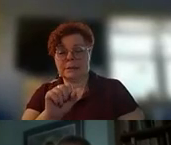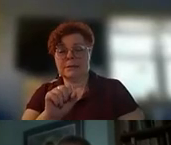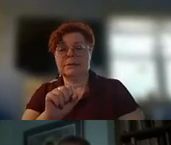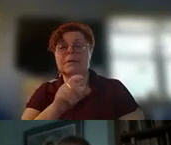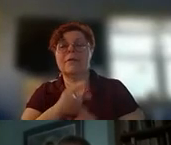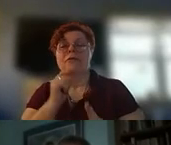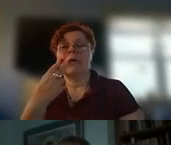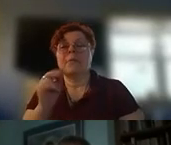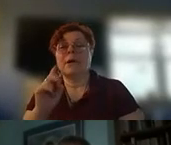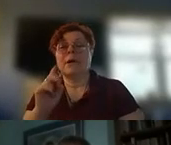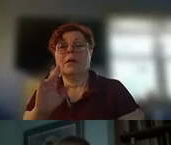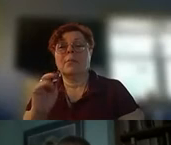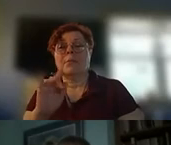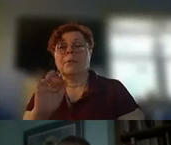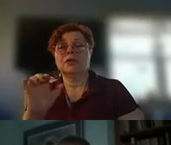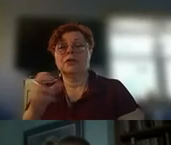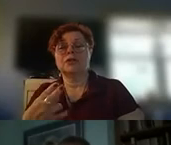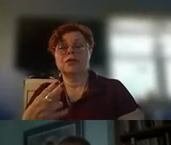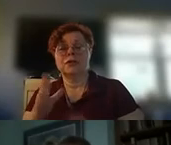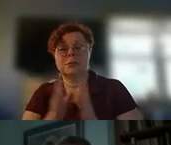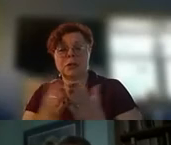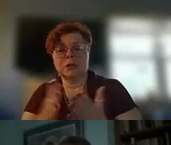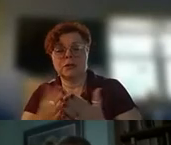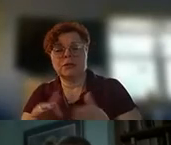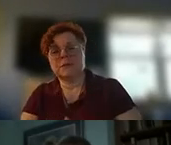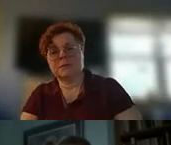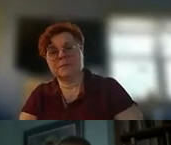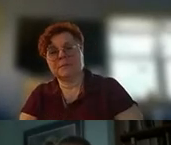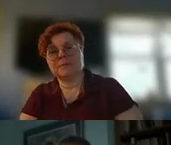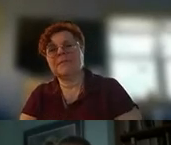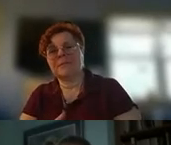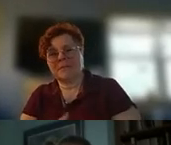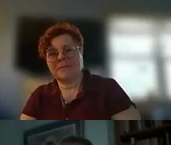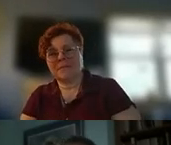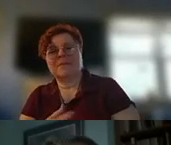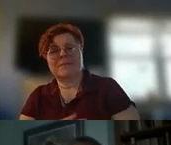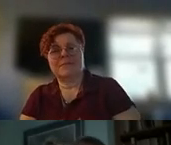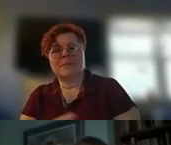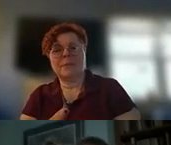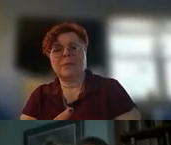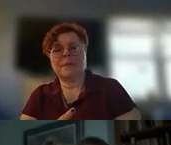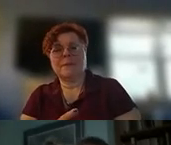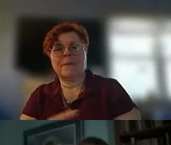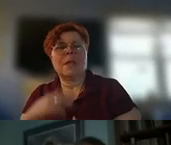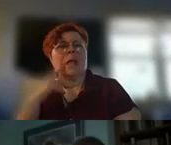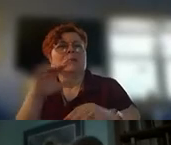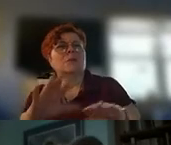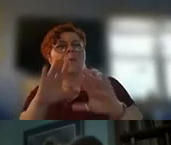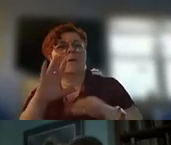hobble bush okay i'm unfamiliar with them so i want to make sure i get that in here oh it's a it's a wonderful new hampshire based press